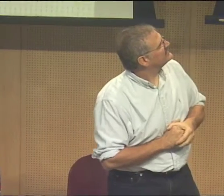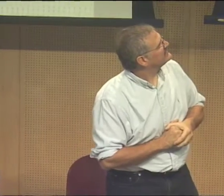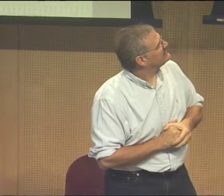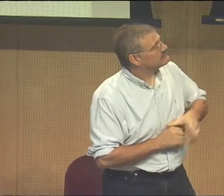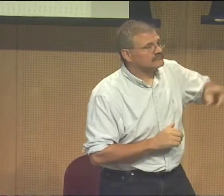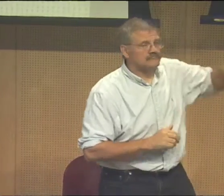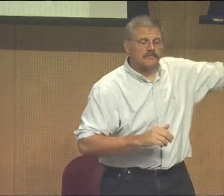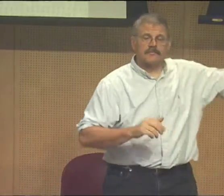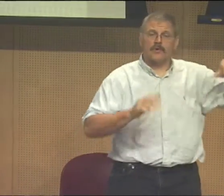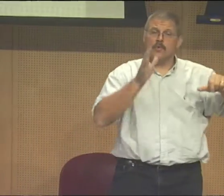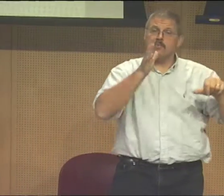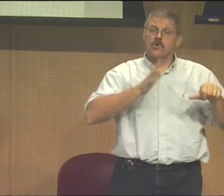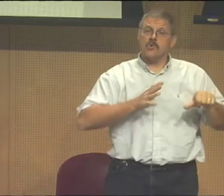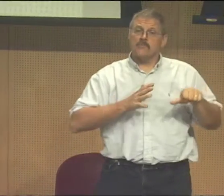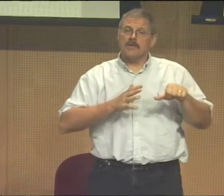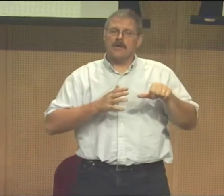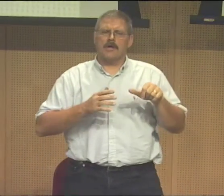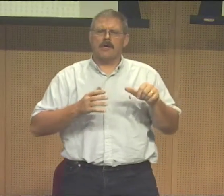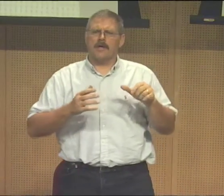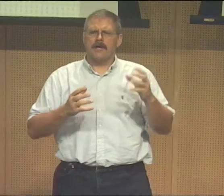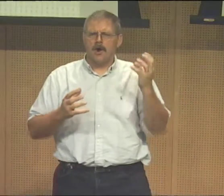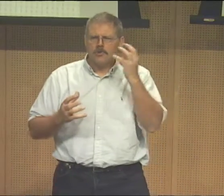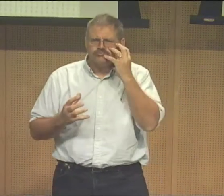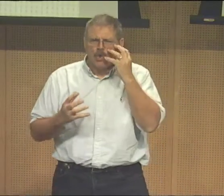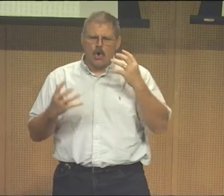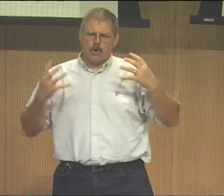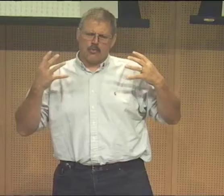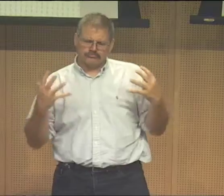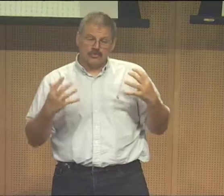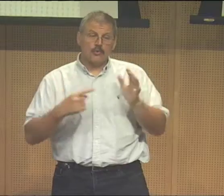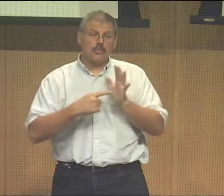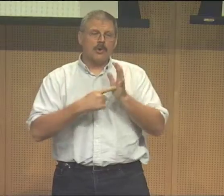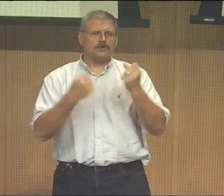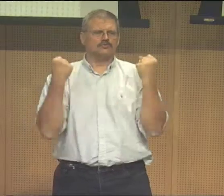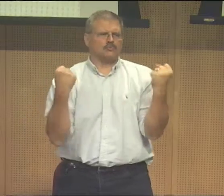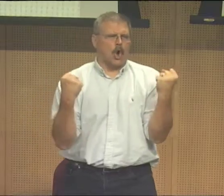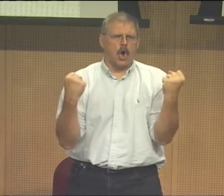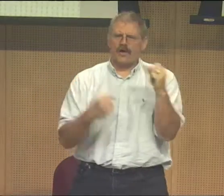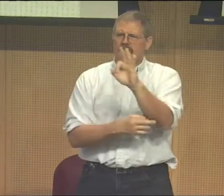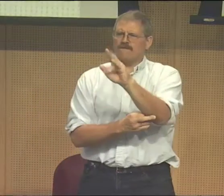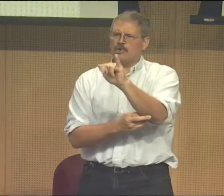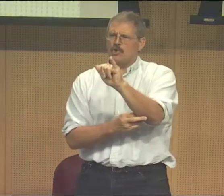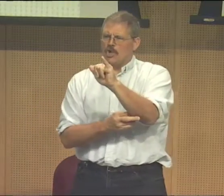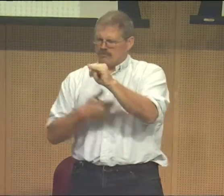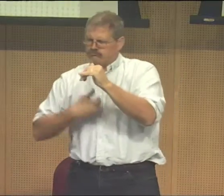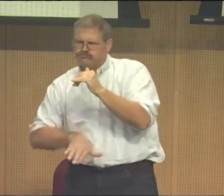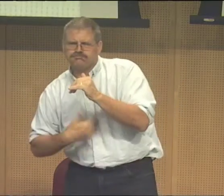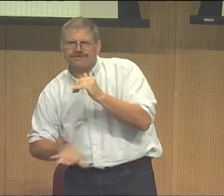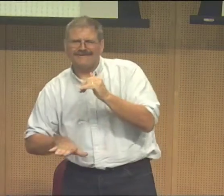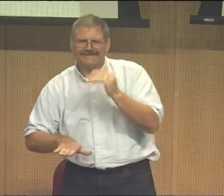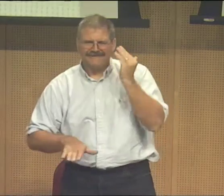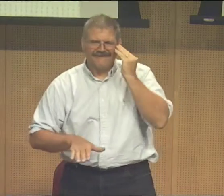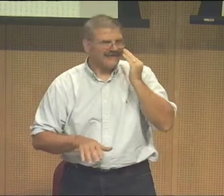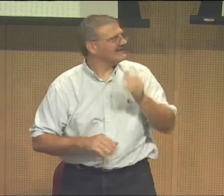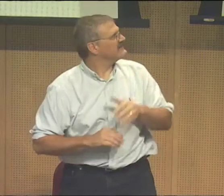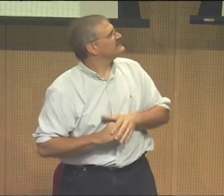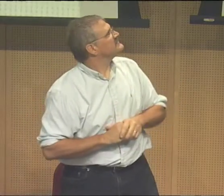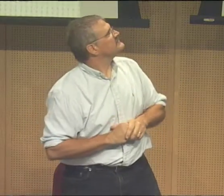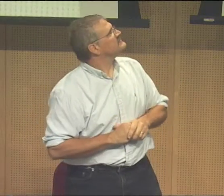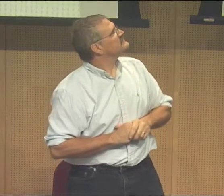our goddess American Sign Language kind of came from. So the rather fecund and fertile looking